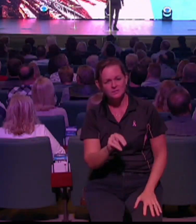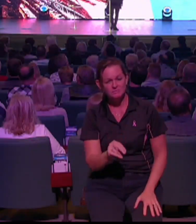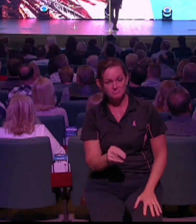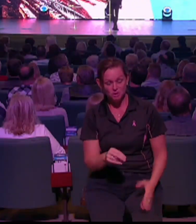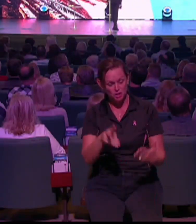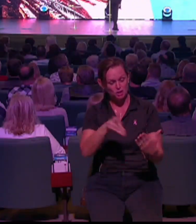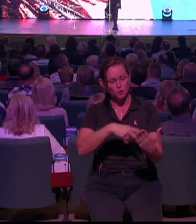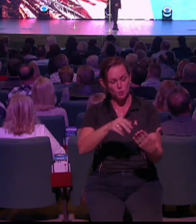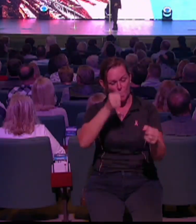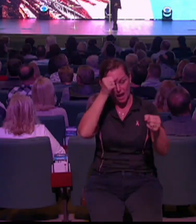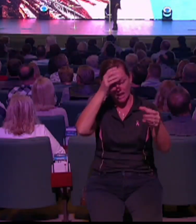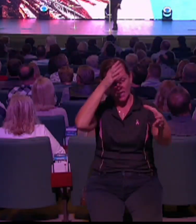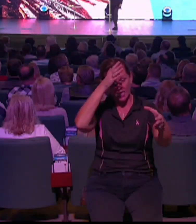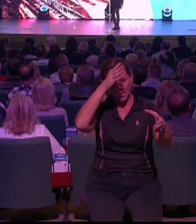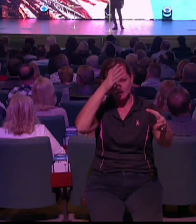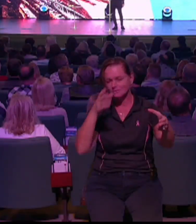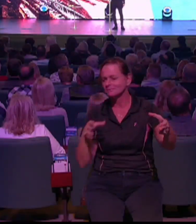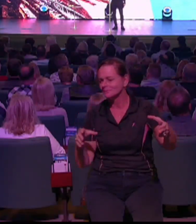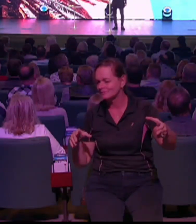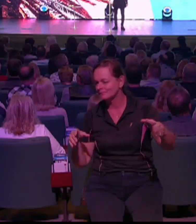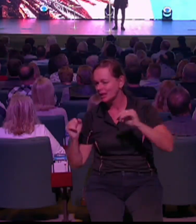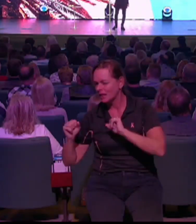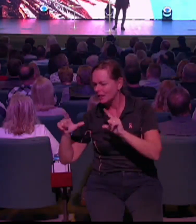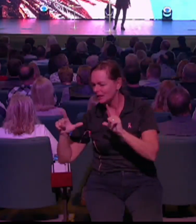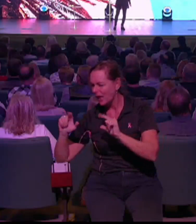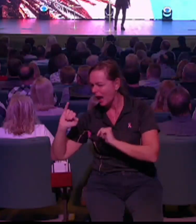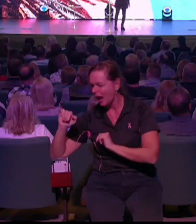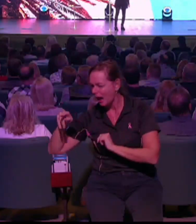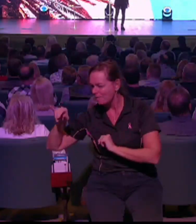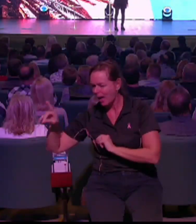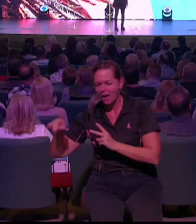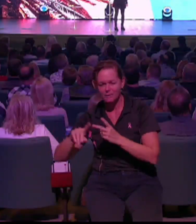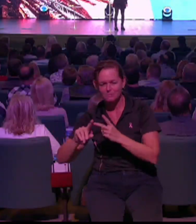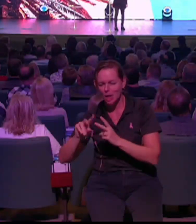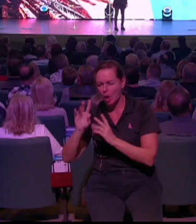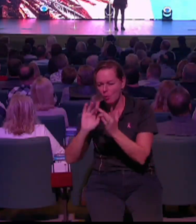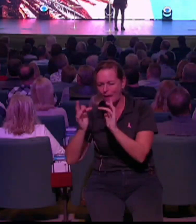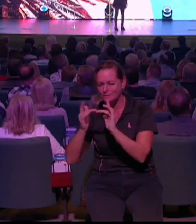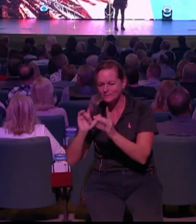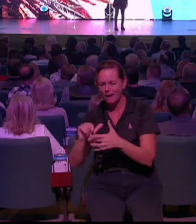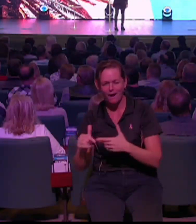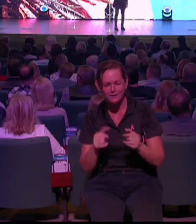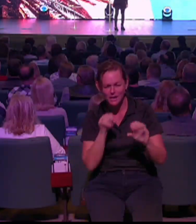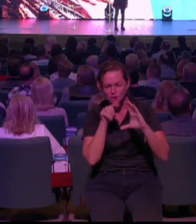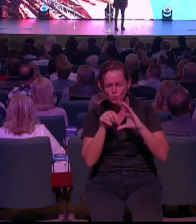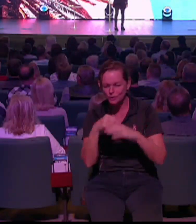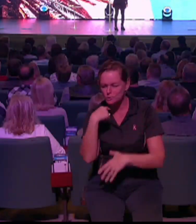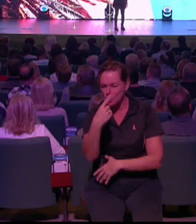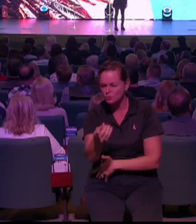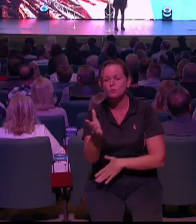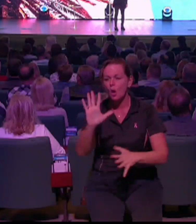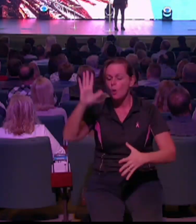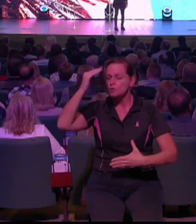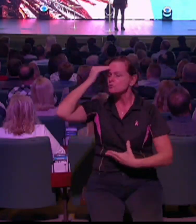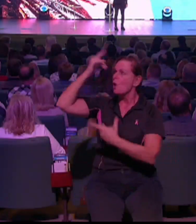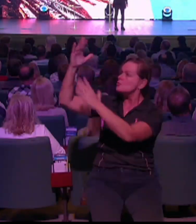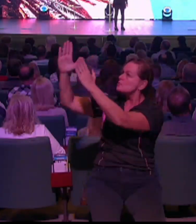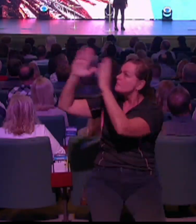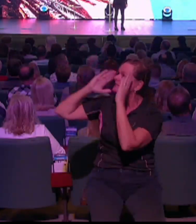podcast or off of Twitter. My father in heaven, God himself let you in on the secret of who I